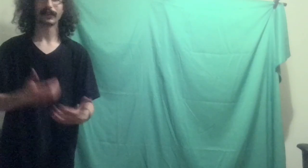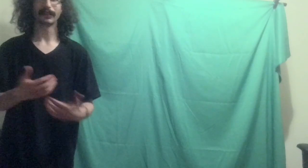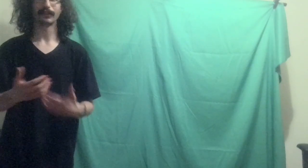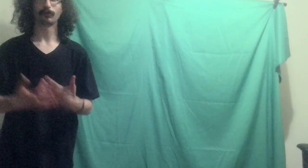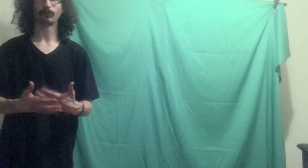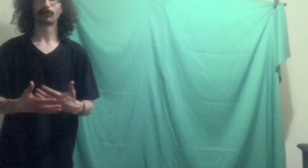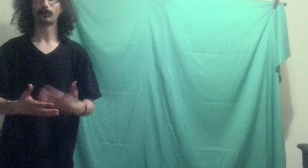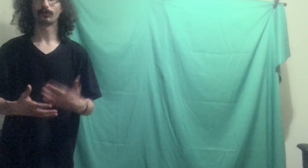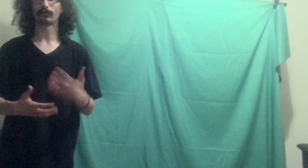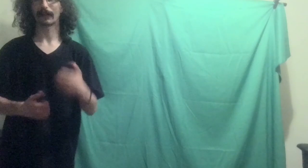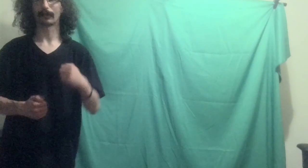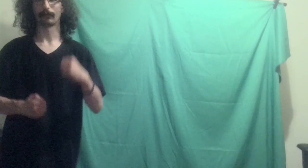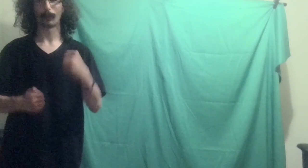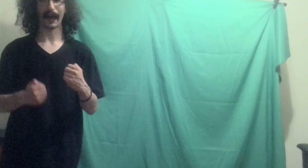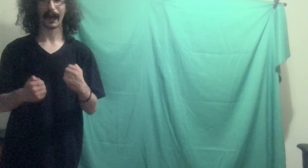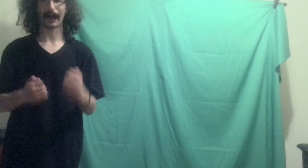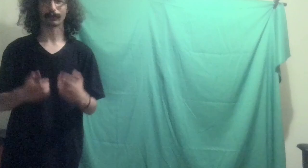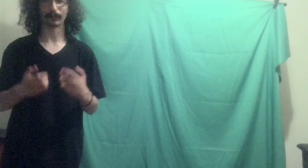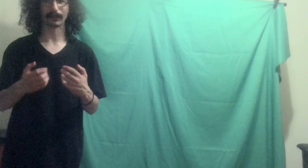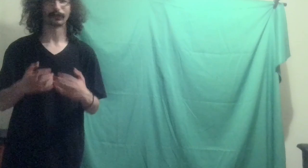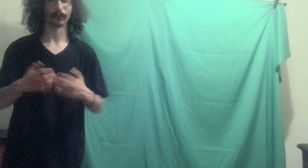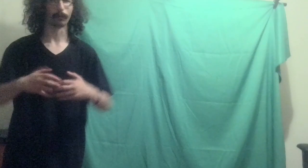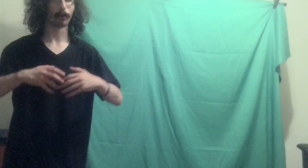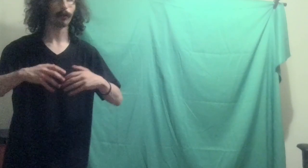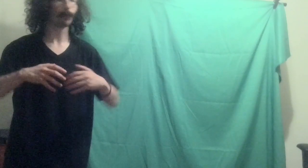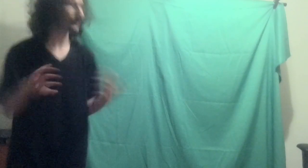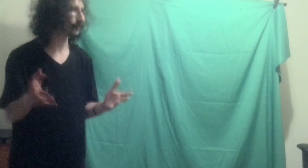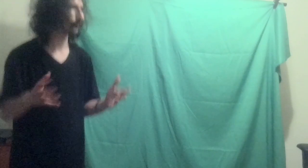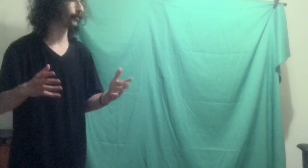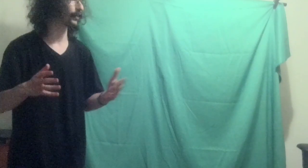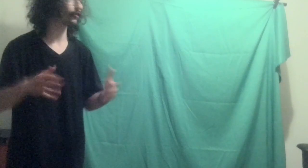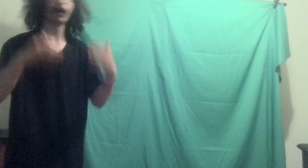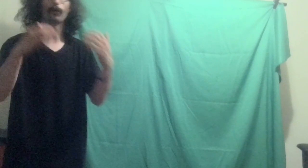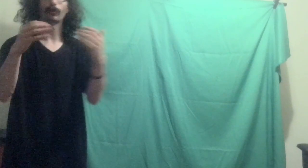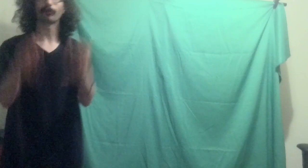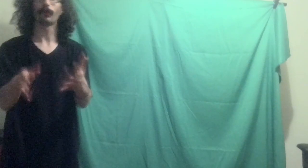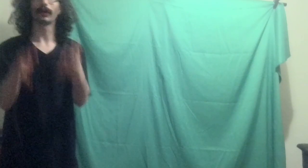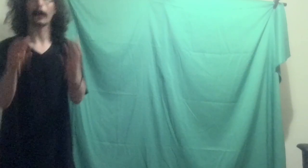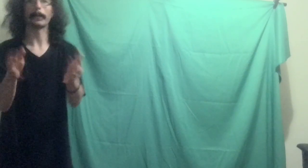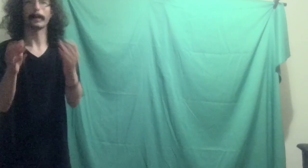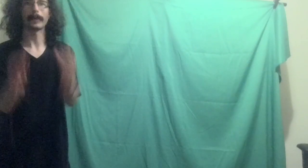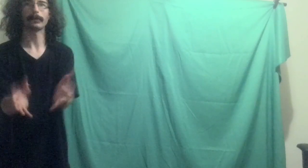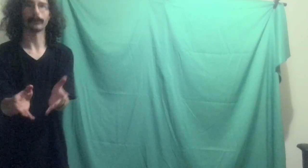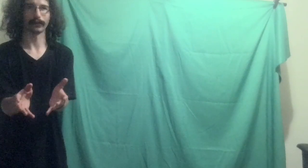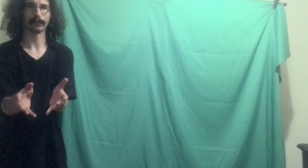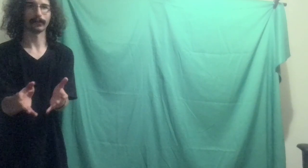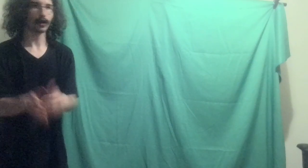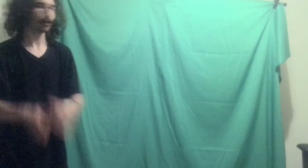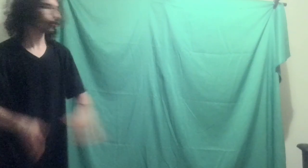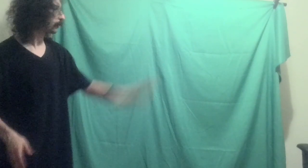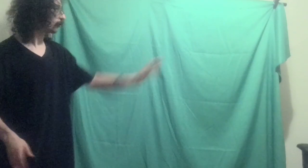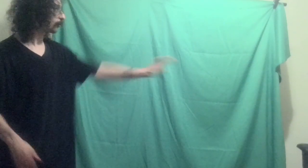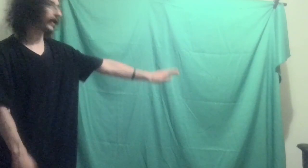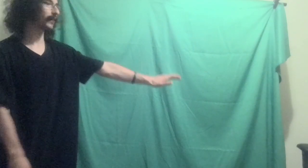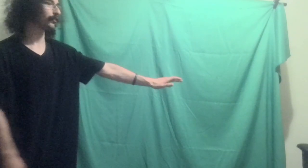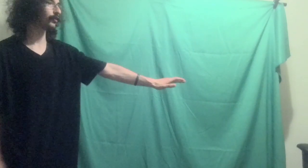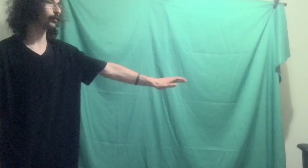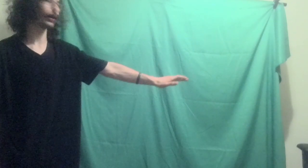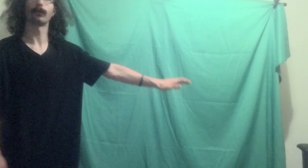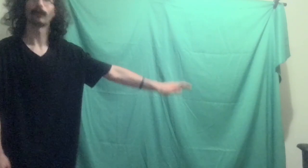to lose track of what actually is the point of all this. We're storing up memories. You can look back and see where I was